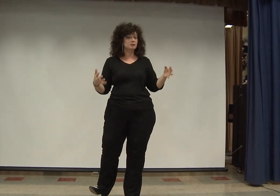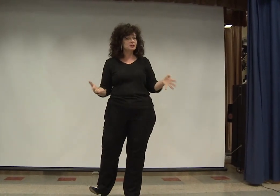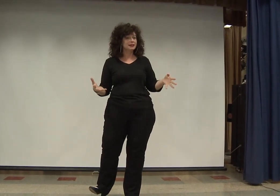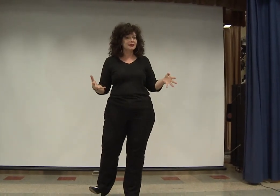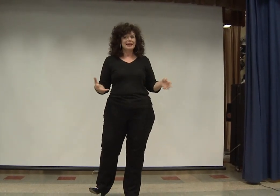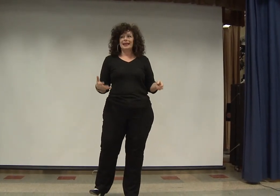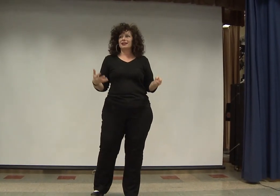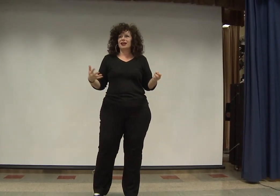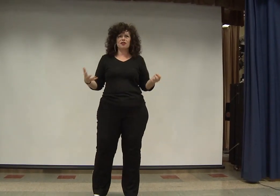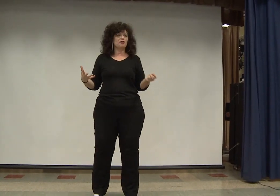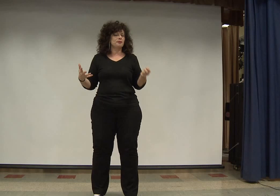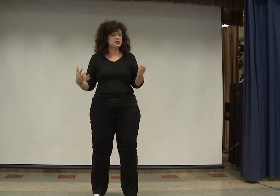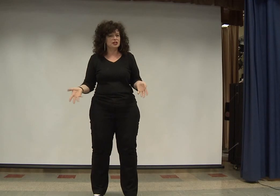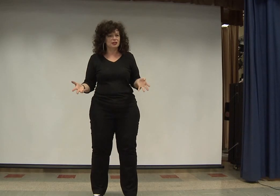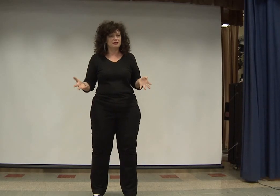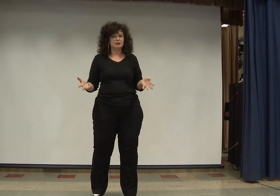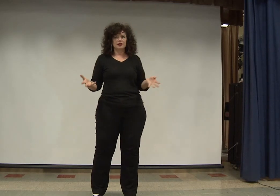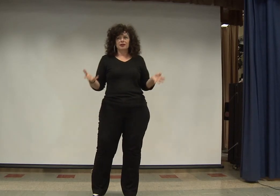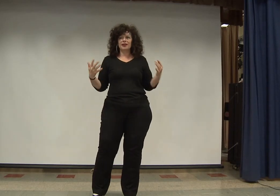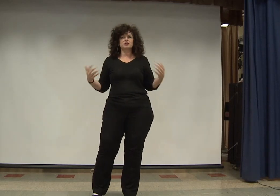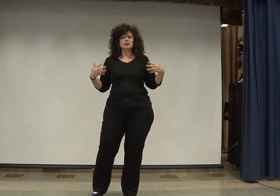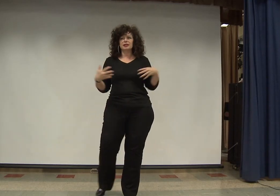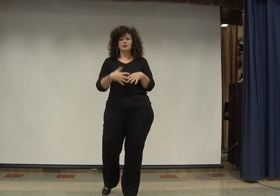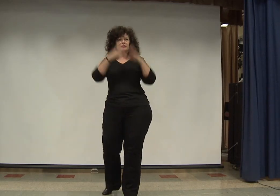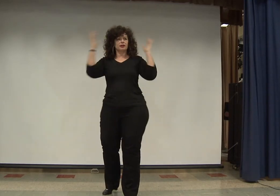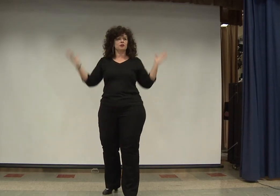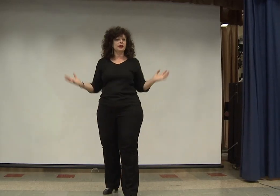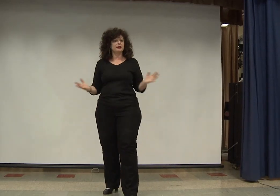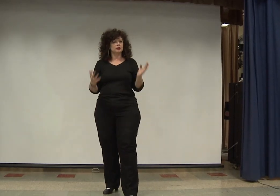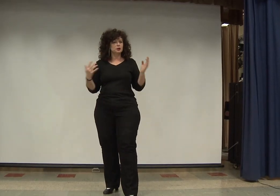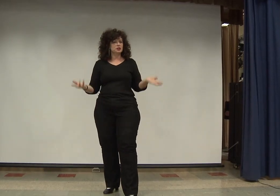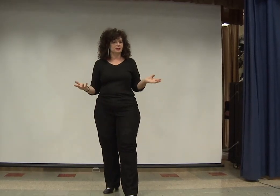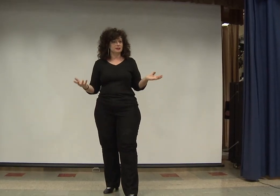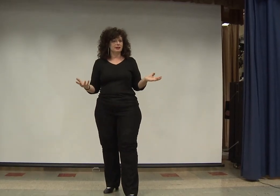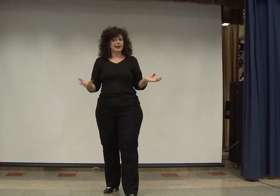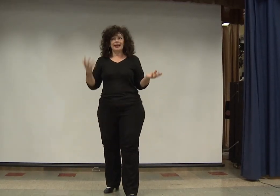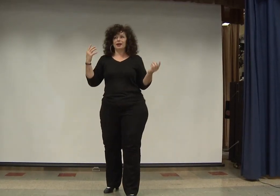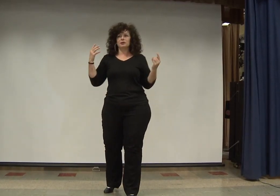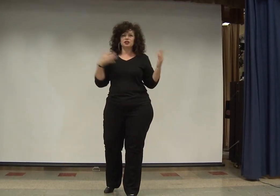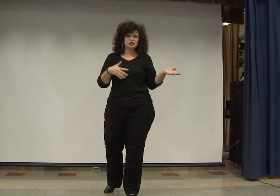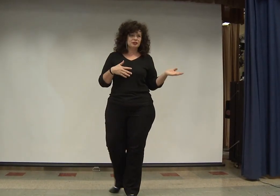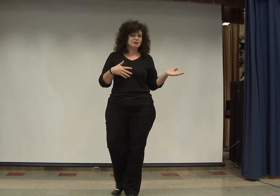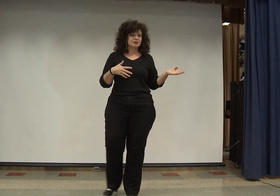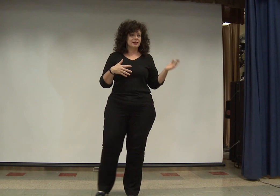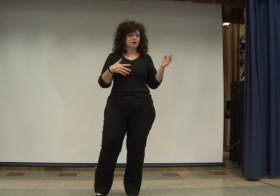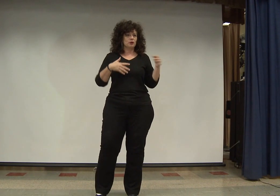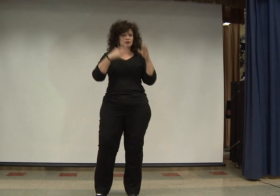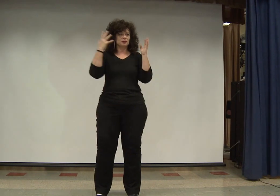music, and then I thought of magicians. They do the same thing, they create illusions, and magicians and orchestra